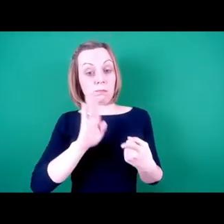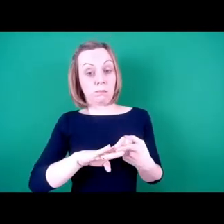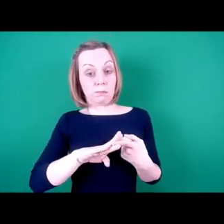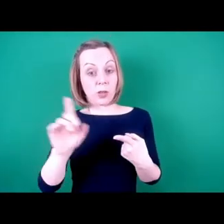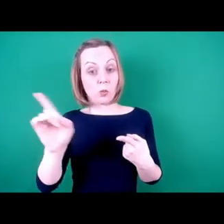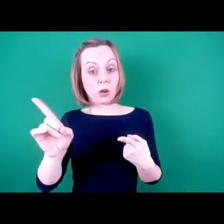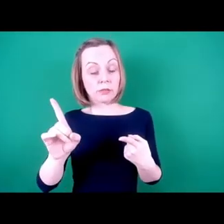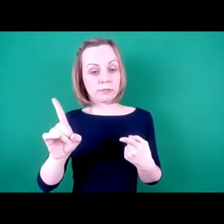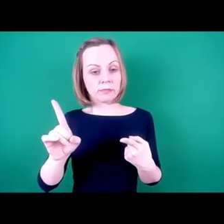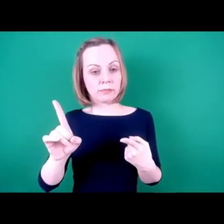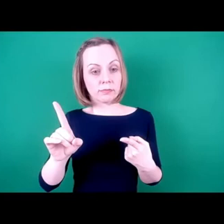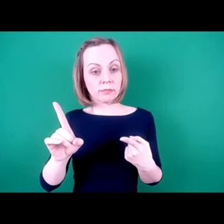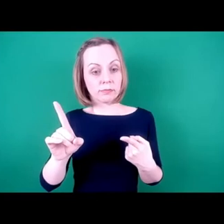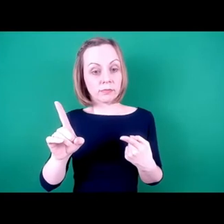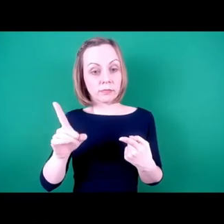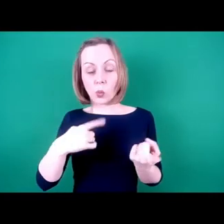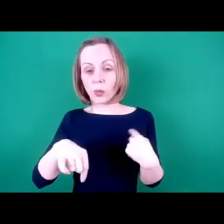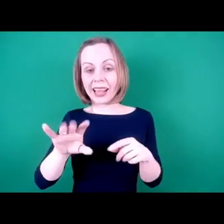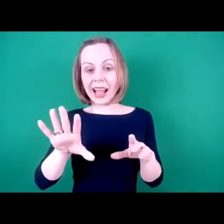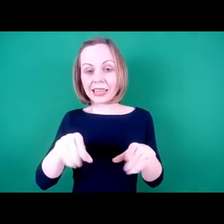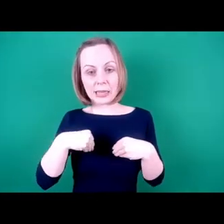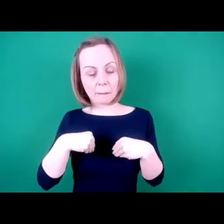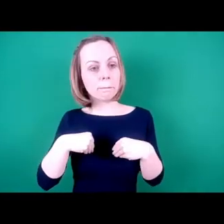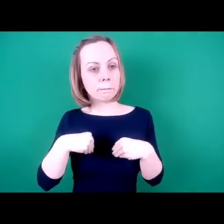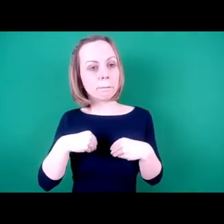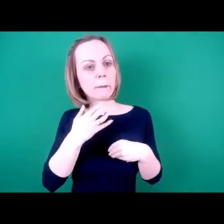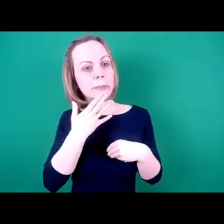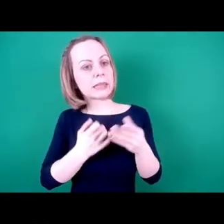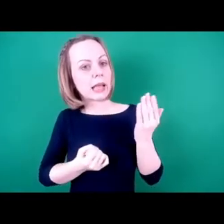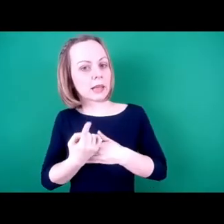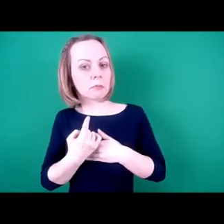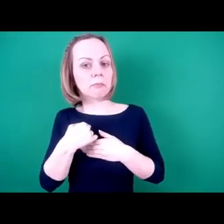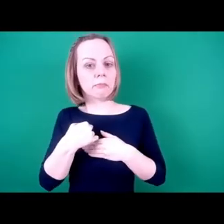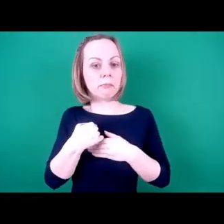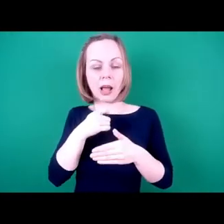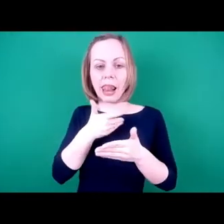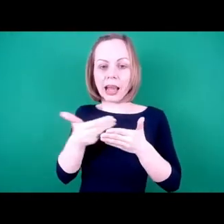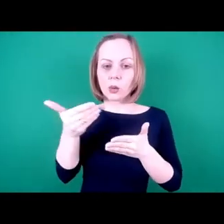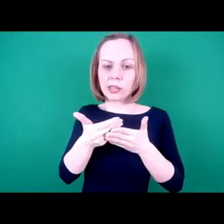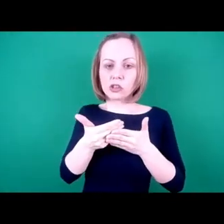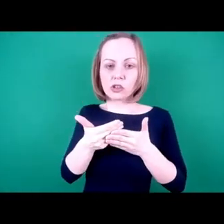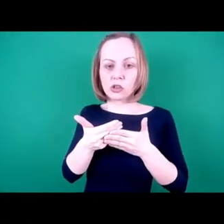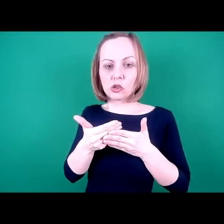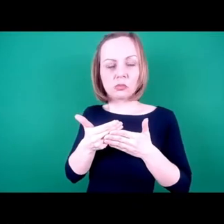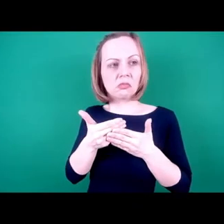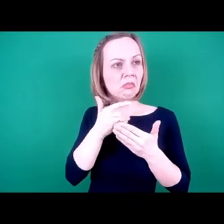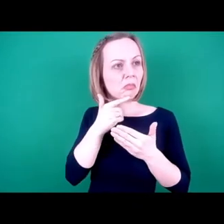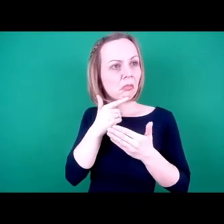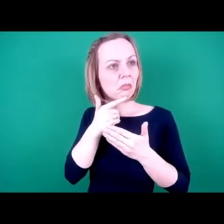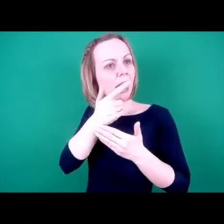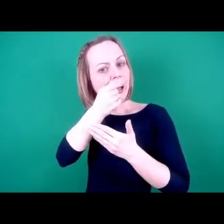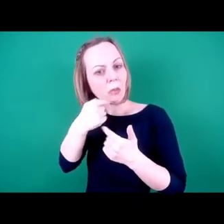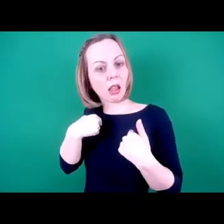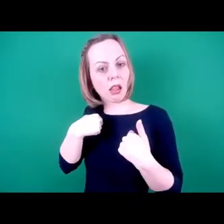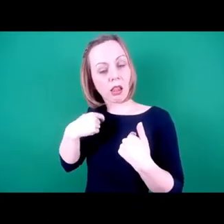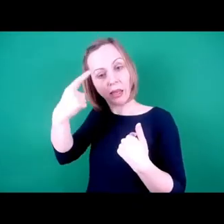that we all make mistakes. My language is very ableist. Sometimes it's, it's in here. It's in, I'm